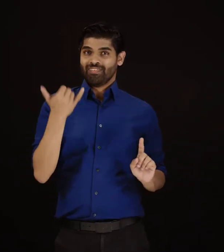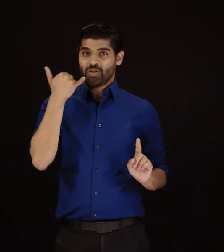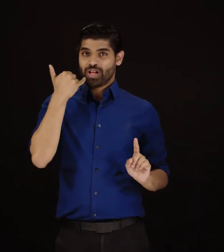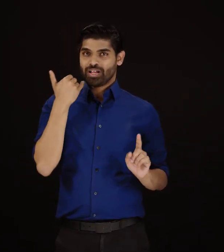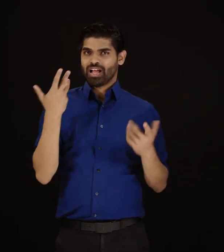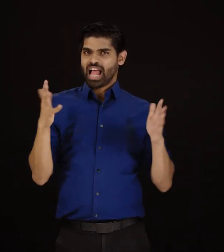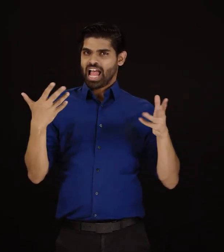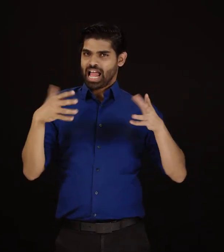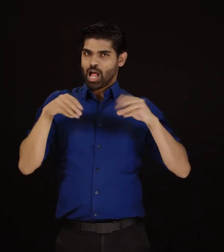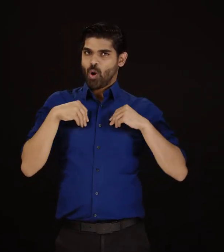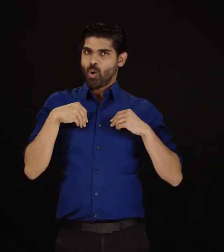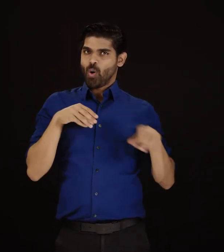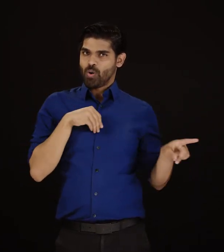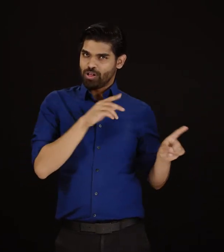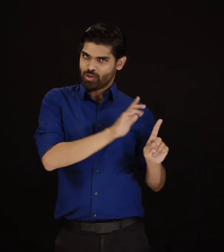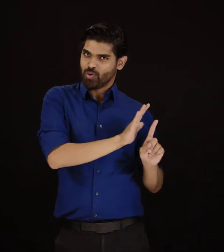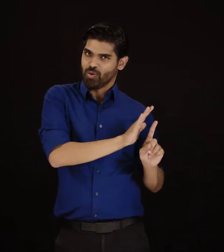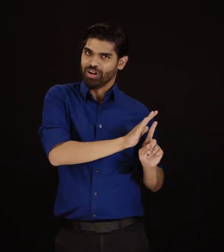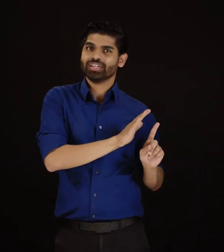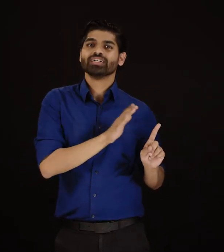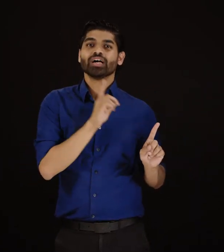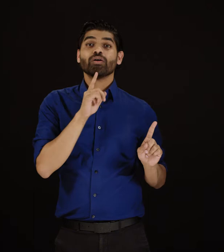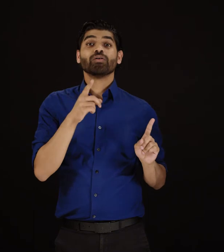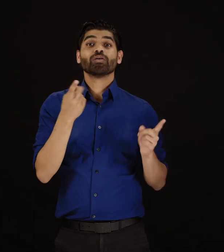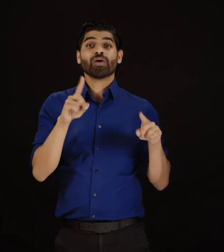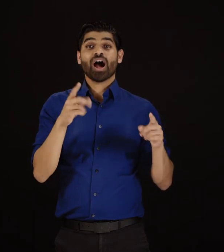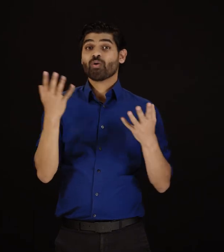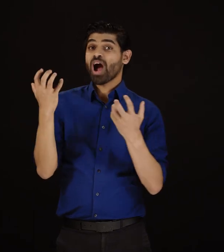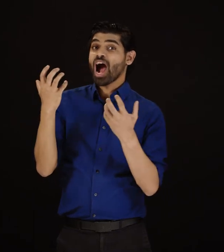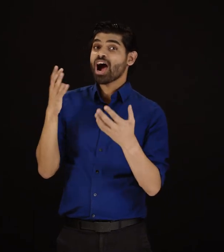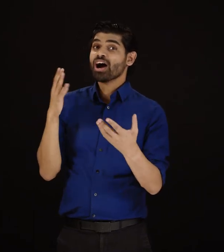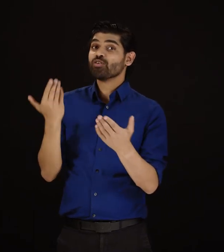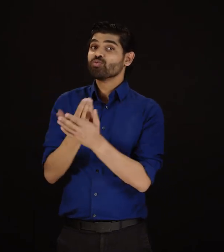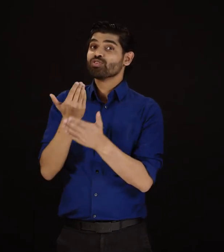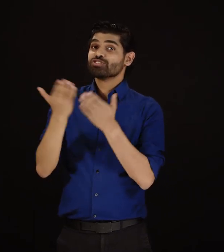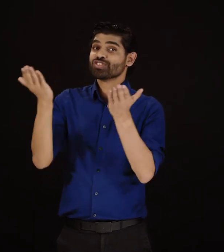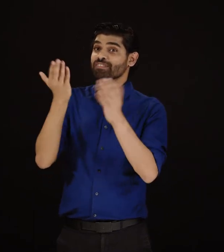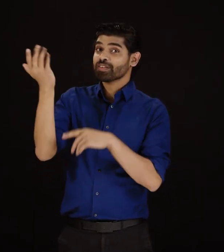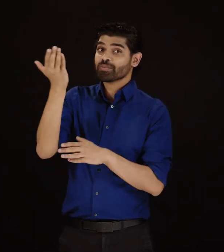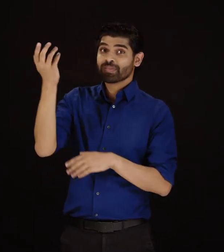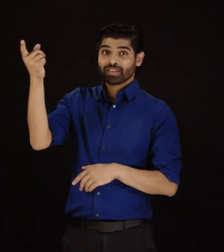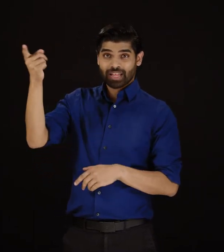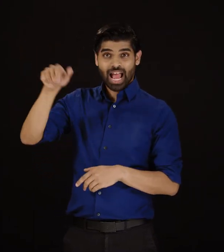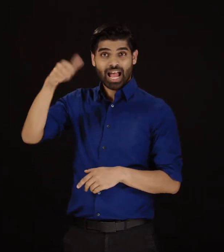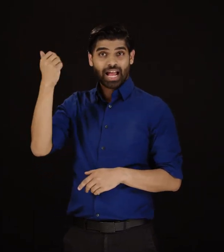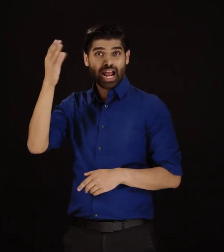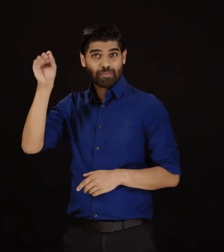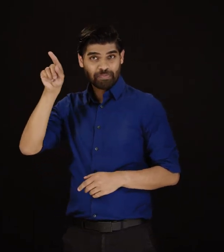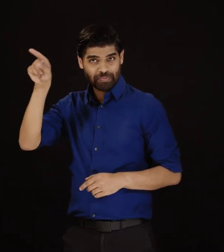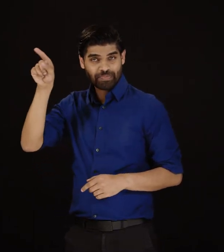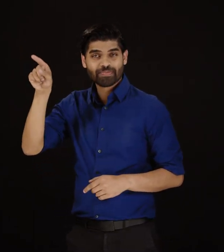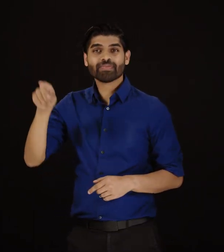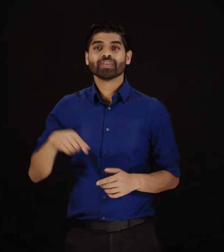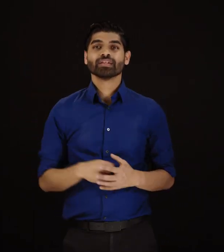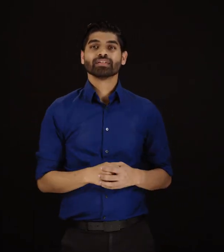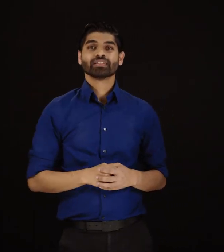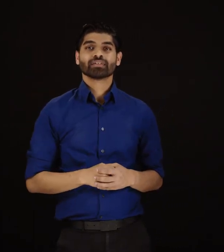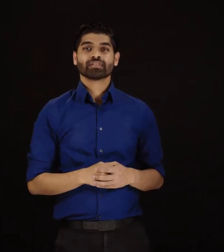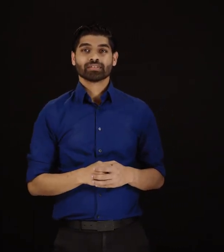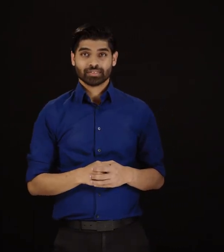provider. A new SIM card will be required to use the device on the new service provider's network. Not all devices are compatible